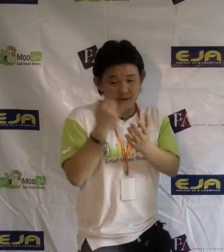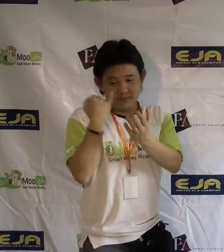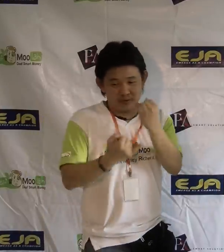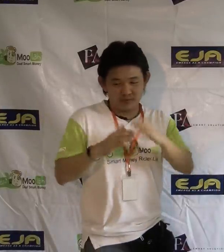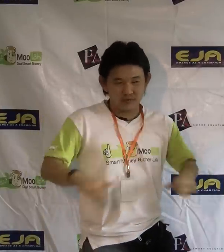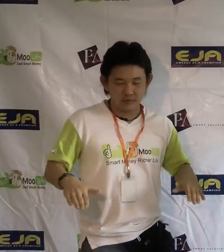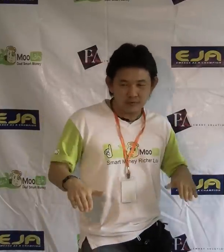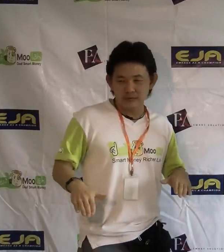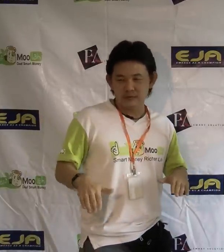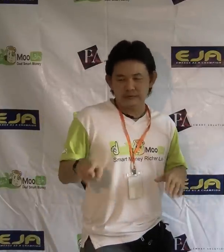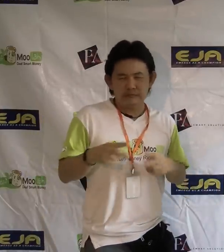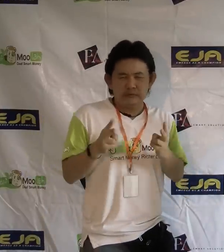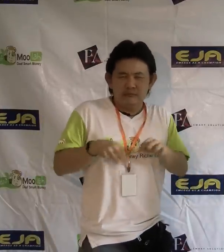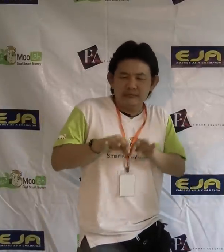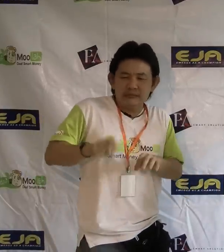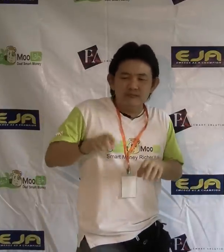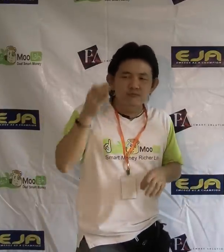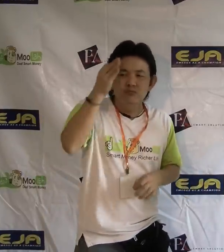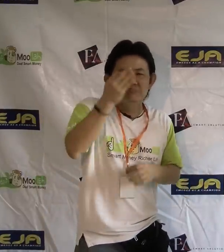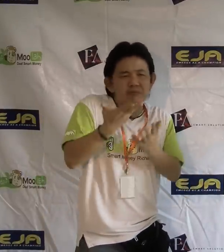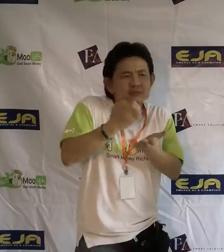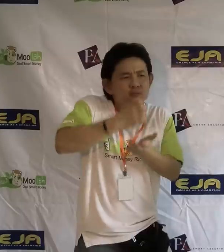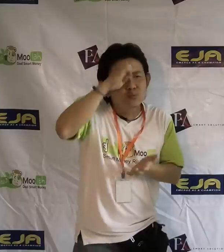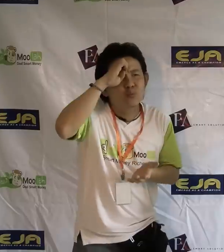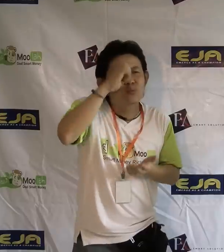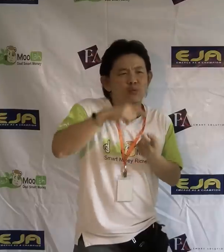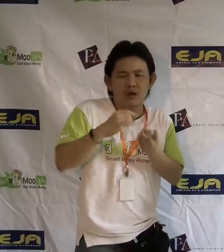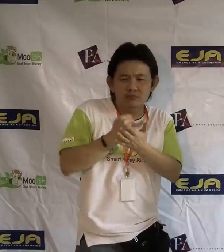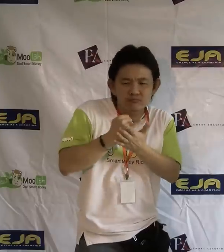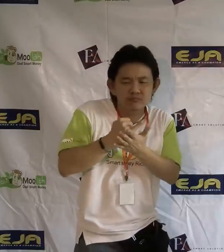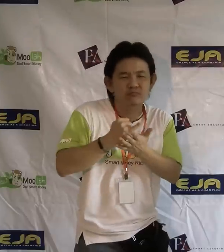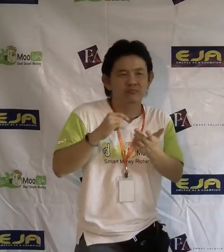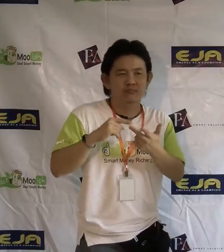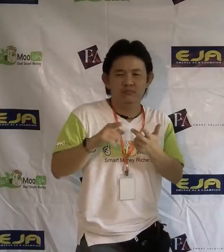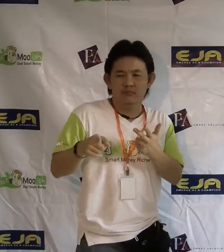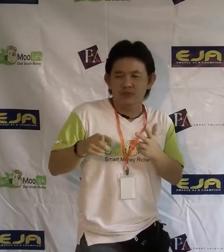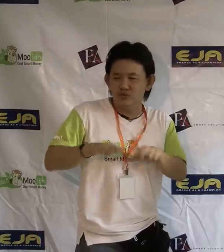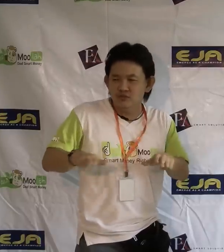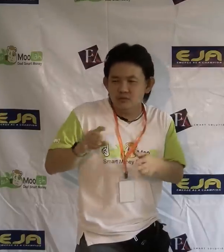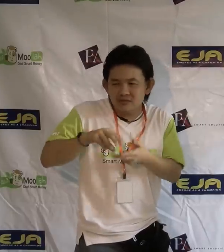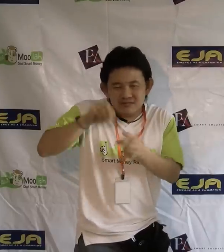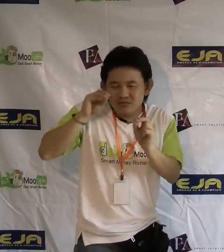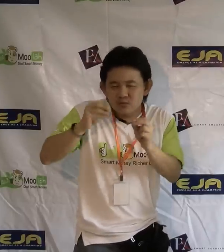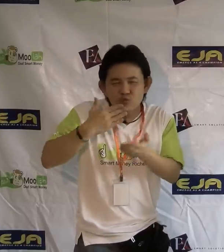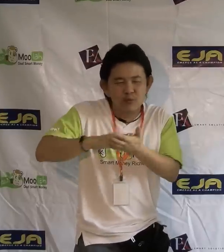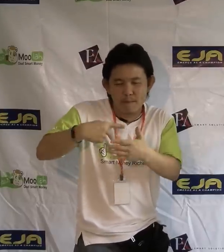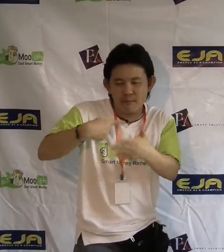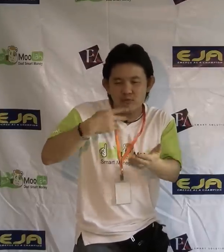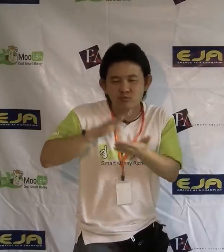thinking of myself. But now that I'm married with children, it's very difficult. I have to think about my children's education, insurance. But